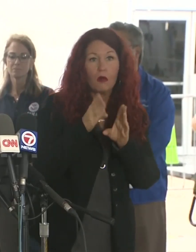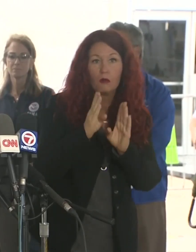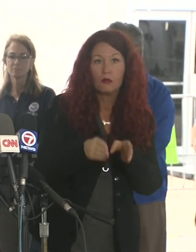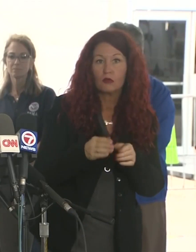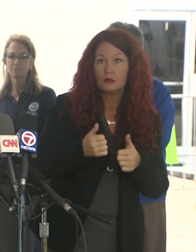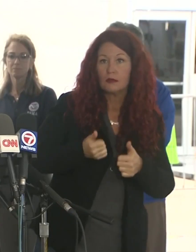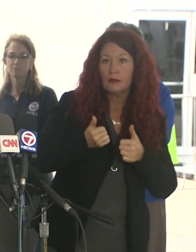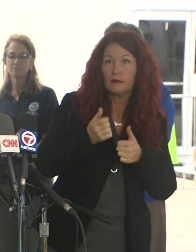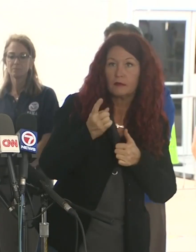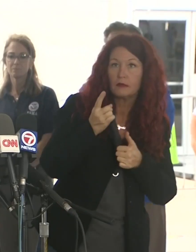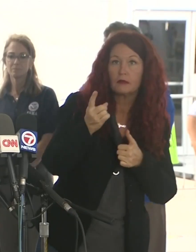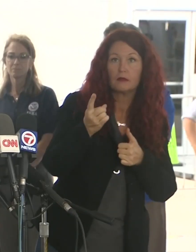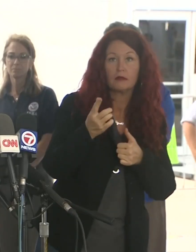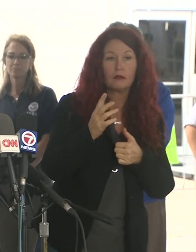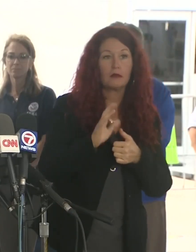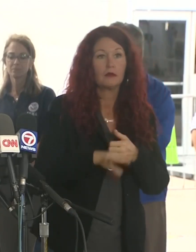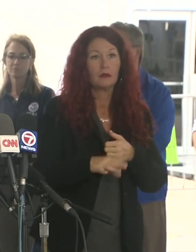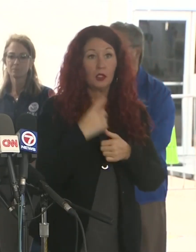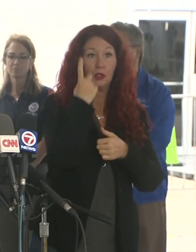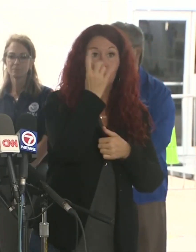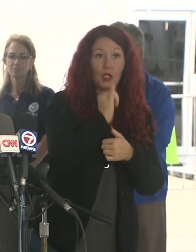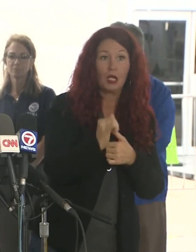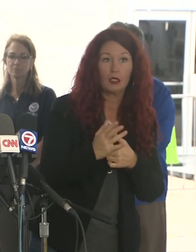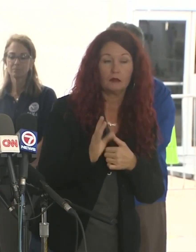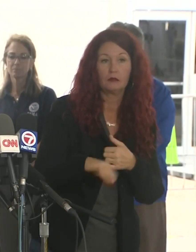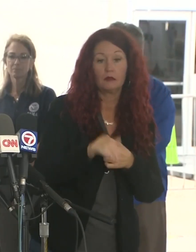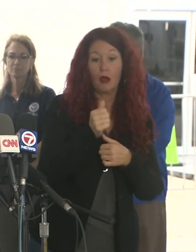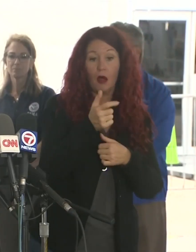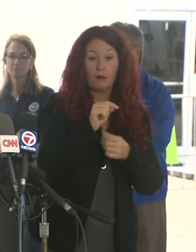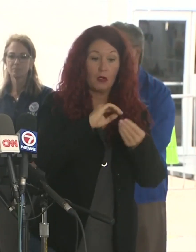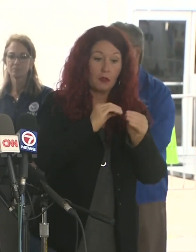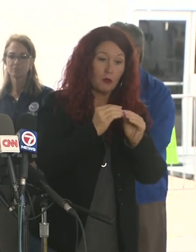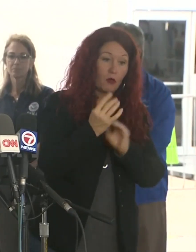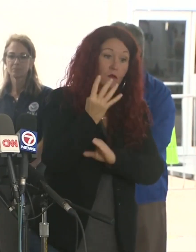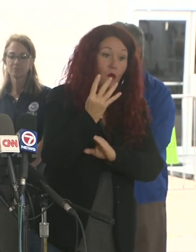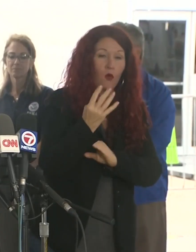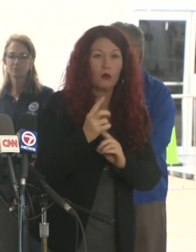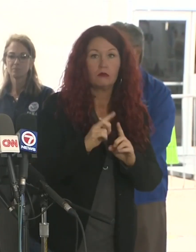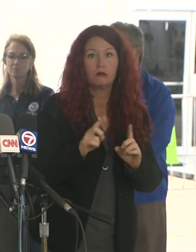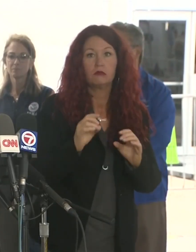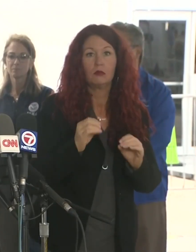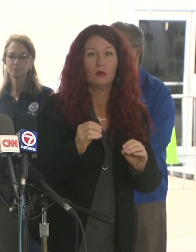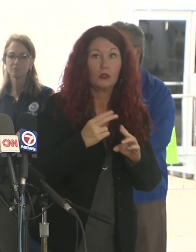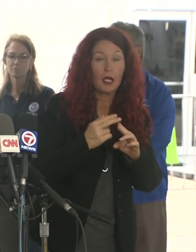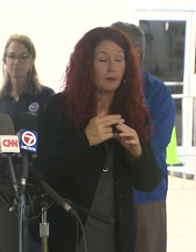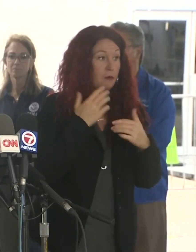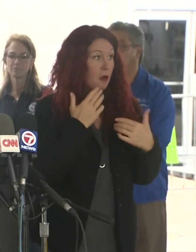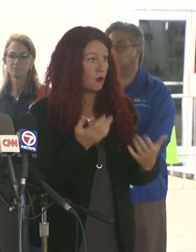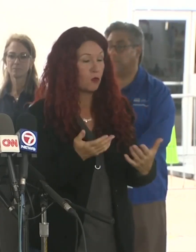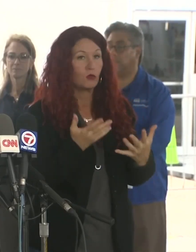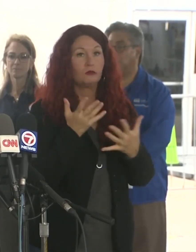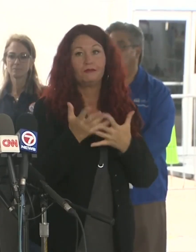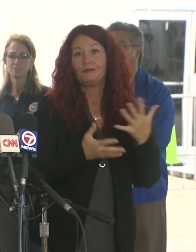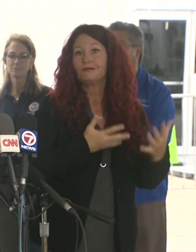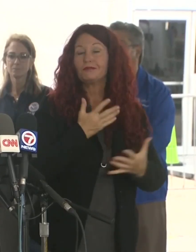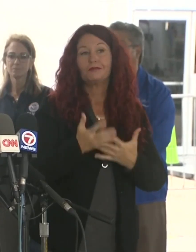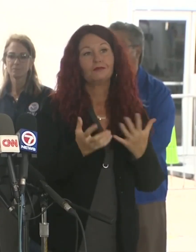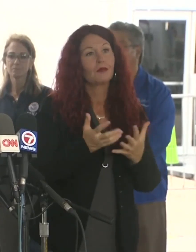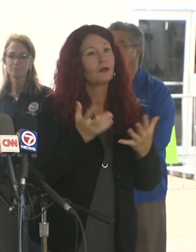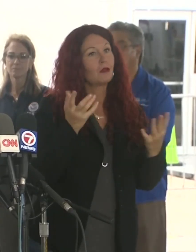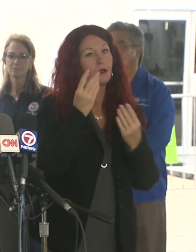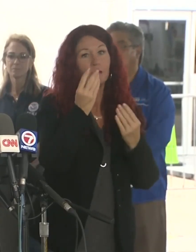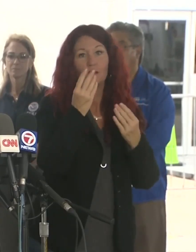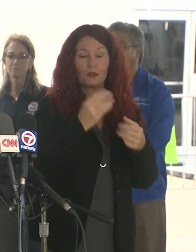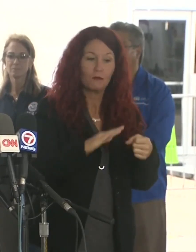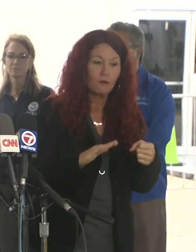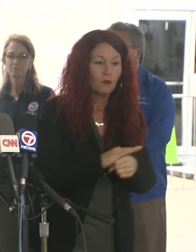person who was reporting. Our detectives are working as hard as they can to follow up and